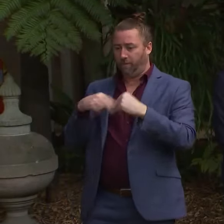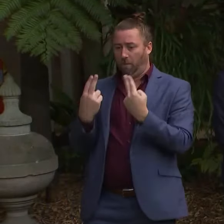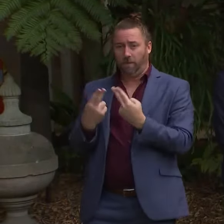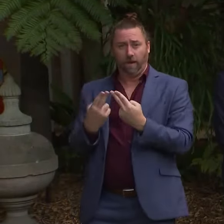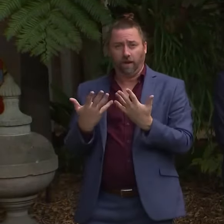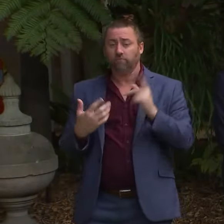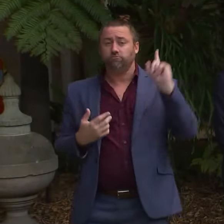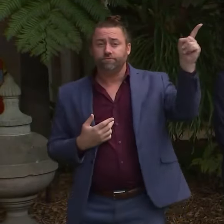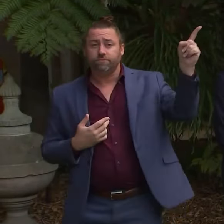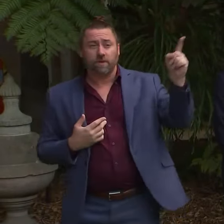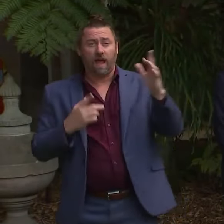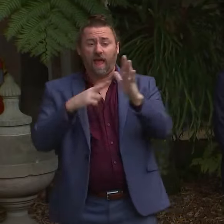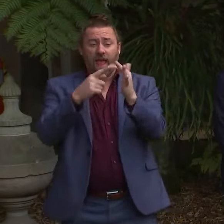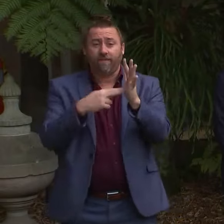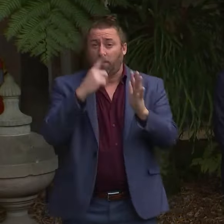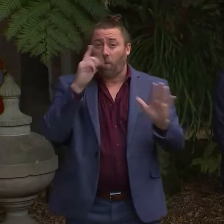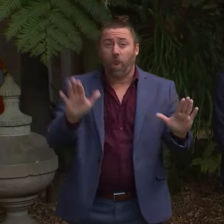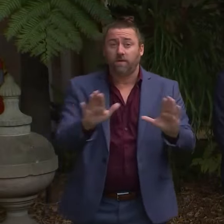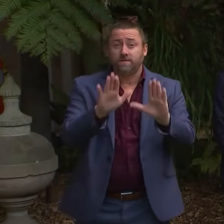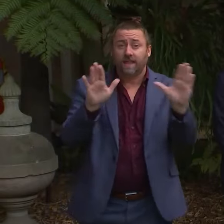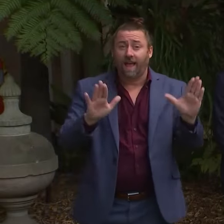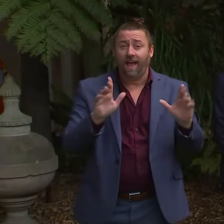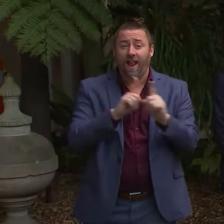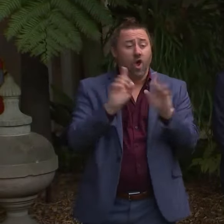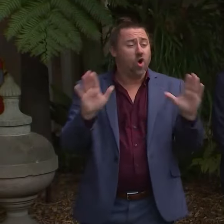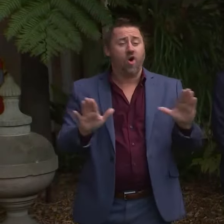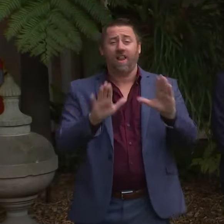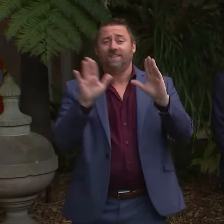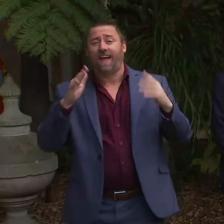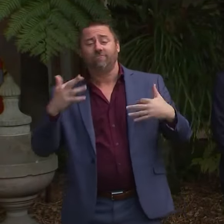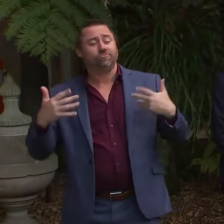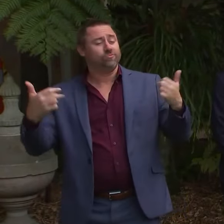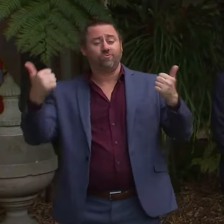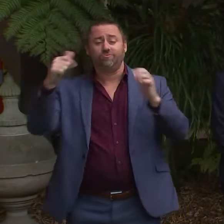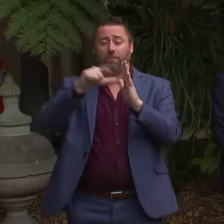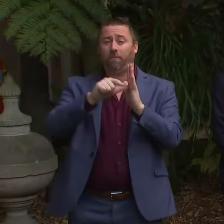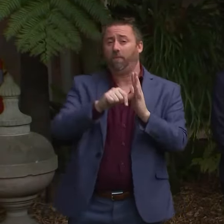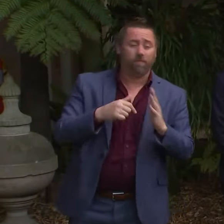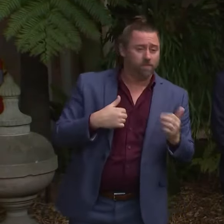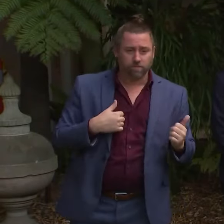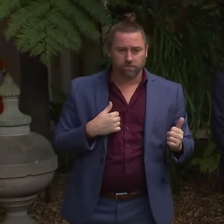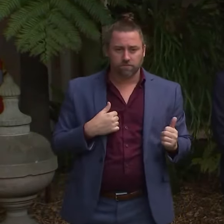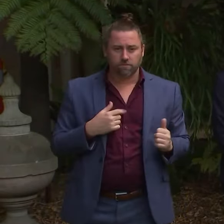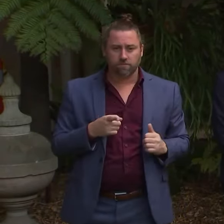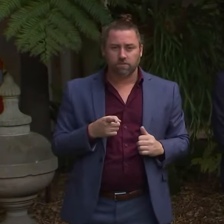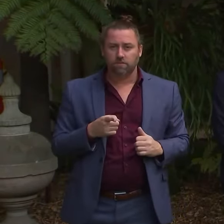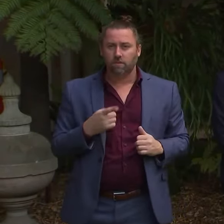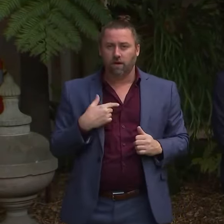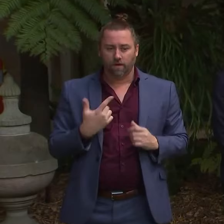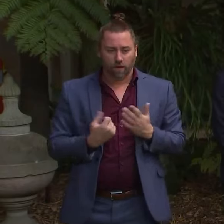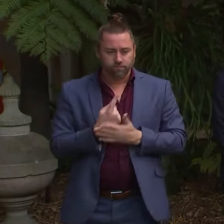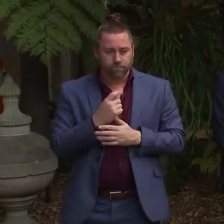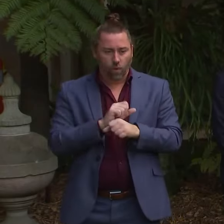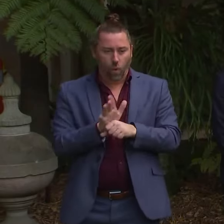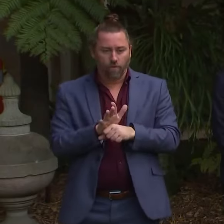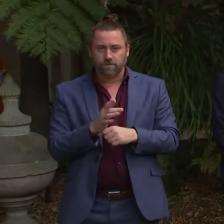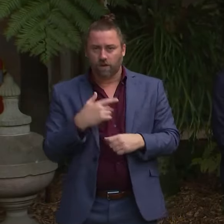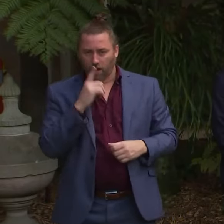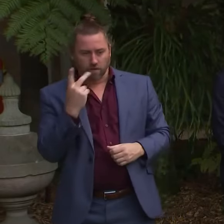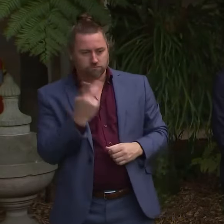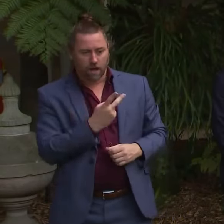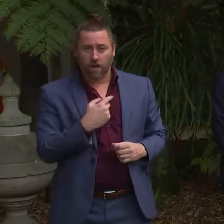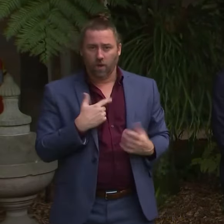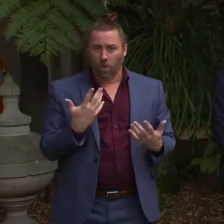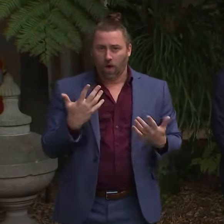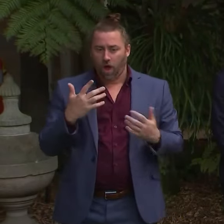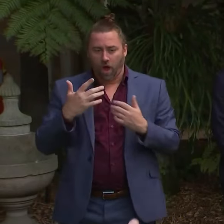anywhere, including holidayers who are at the end of their holiday, find out they're positive, can't extend their hotel accommodation, need somewhere to stay